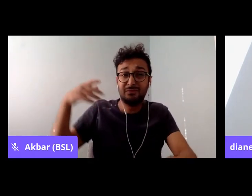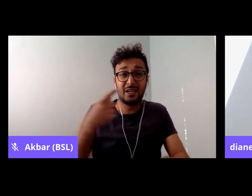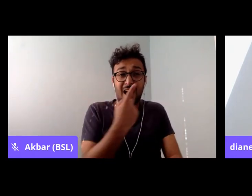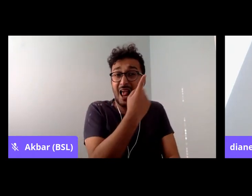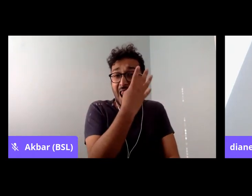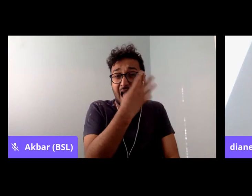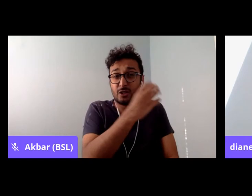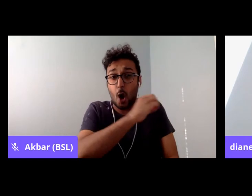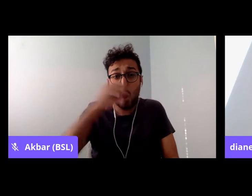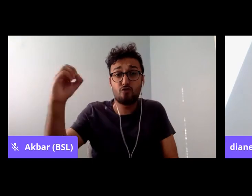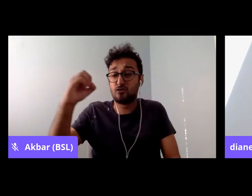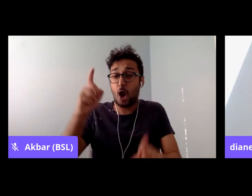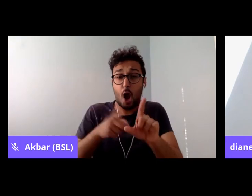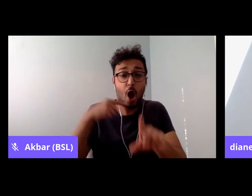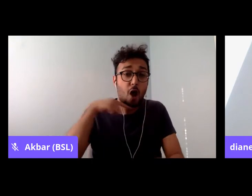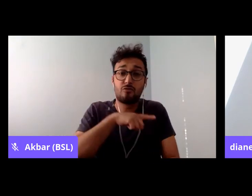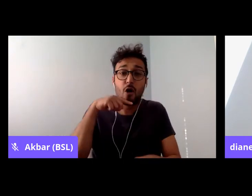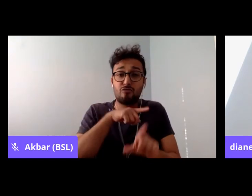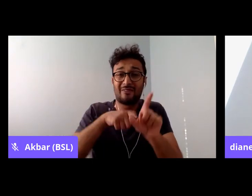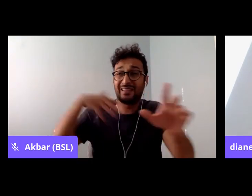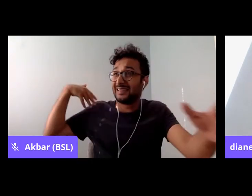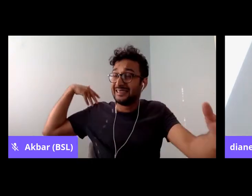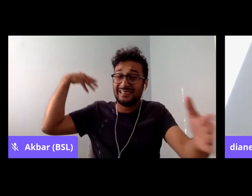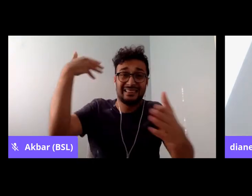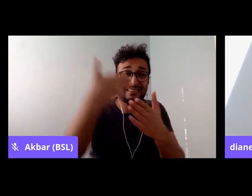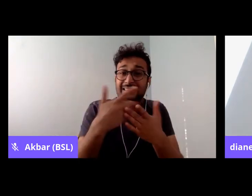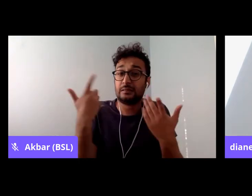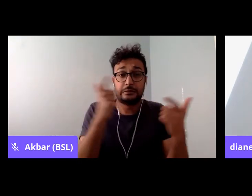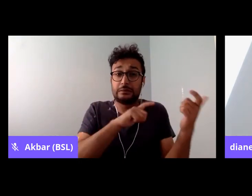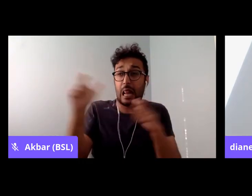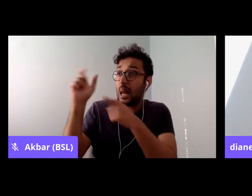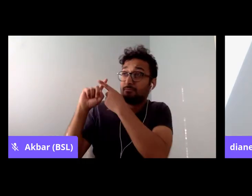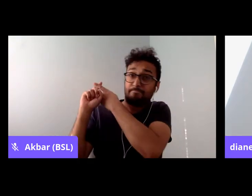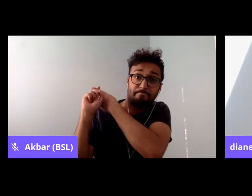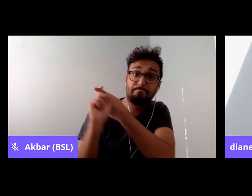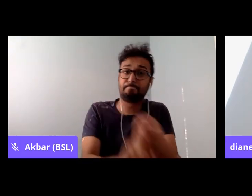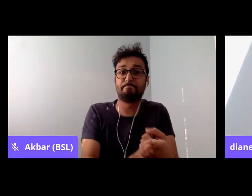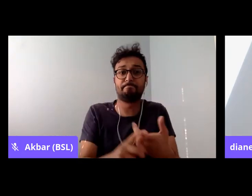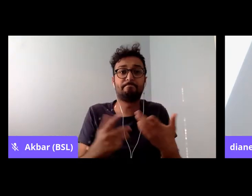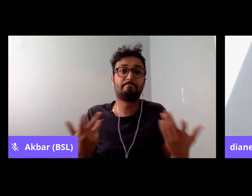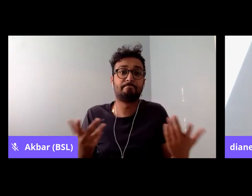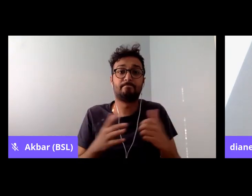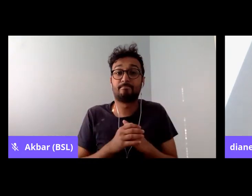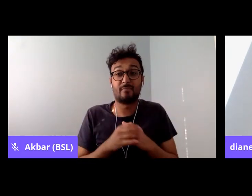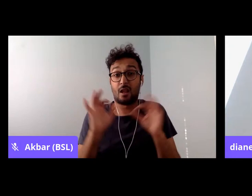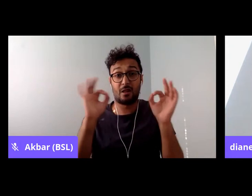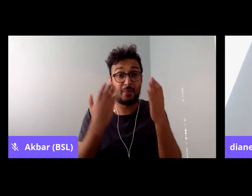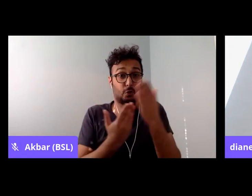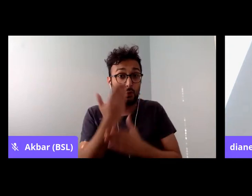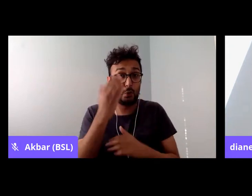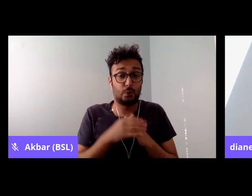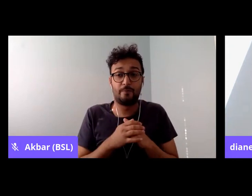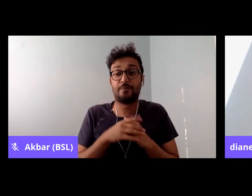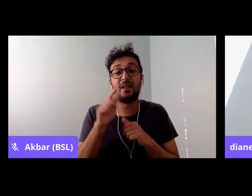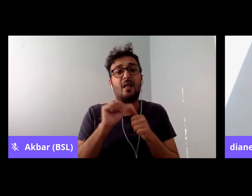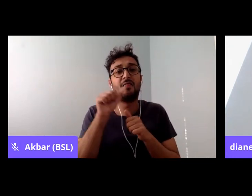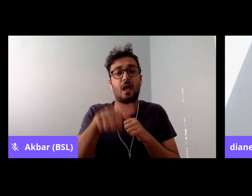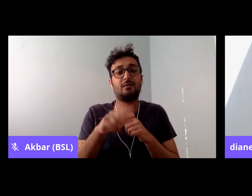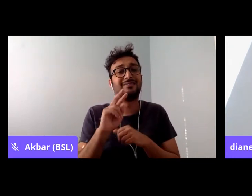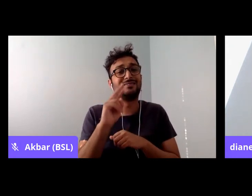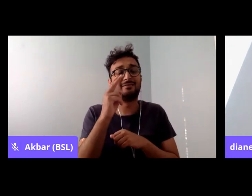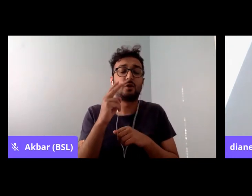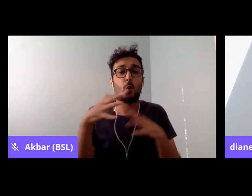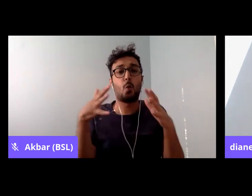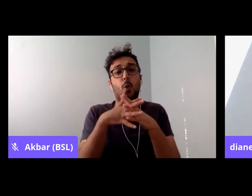play, divide and rule. Immediately after the Second World War, we saw